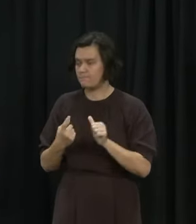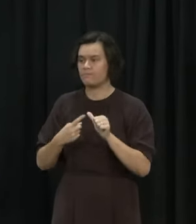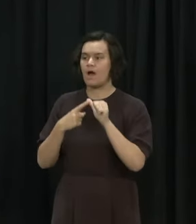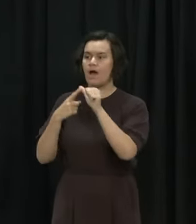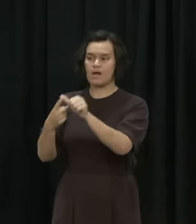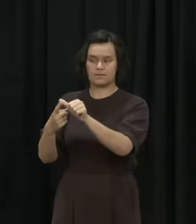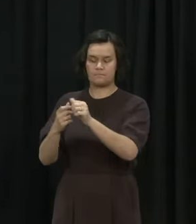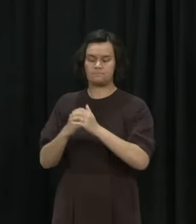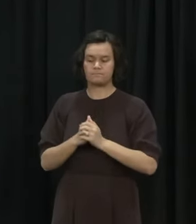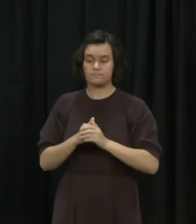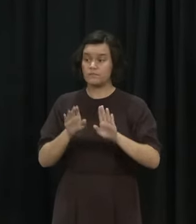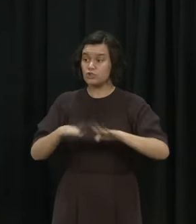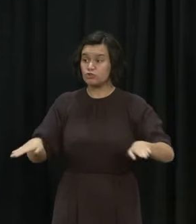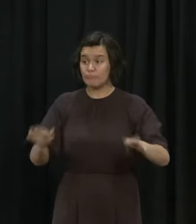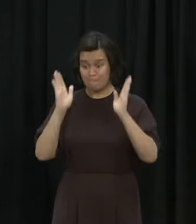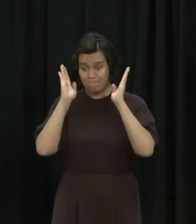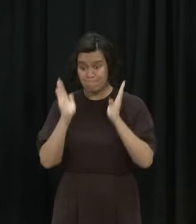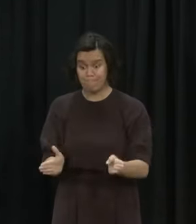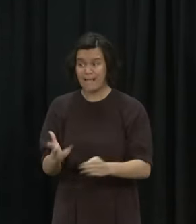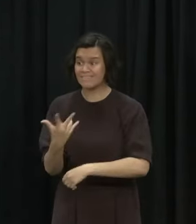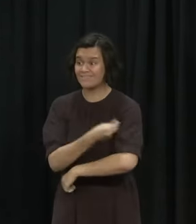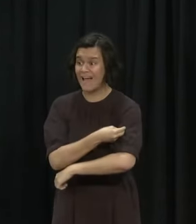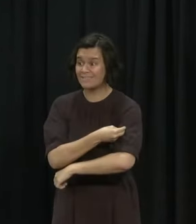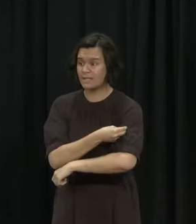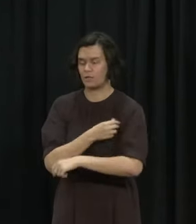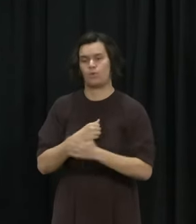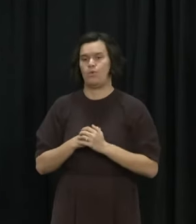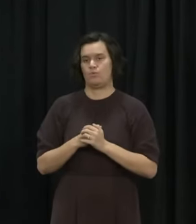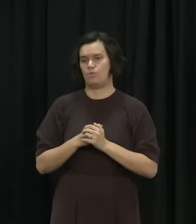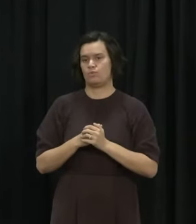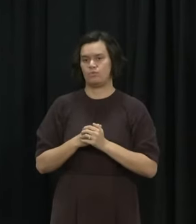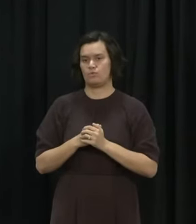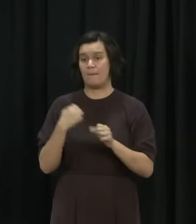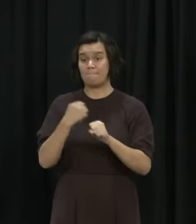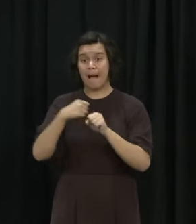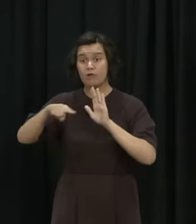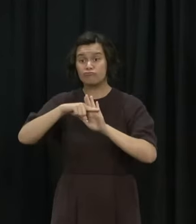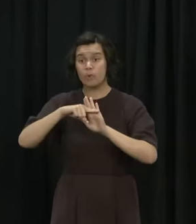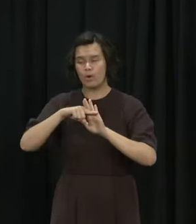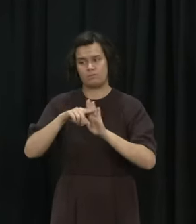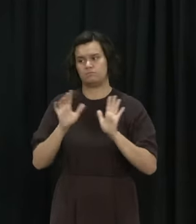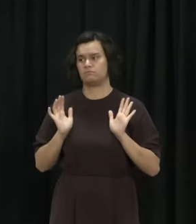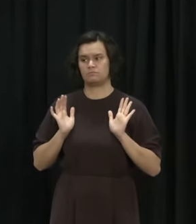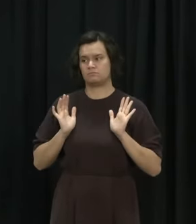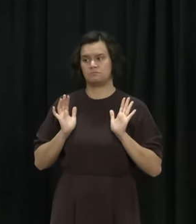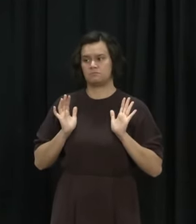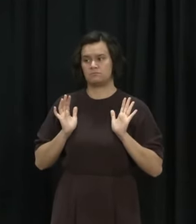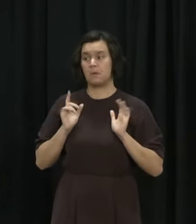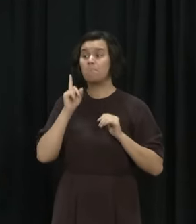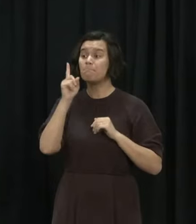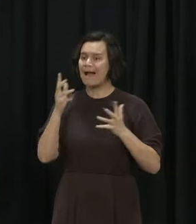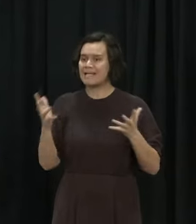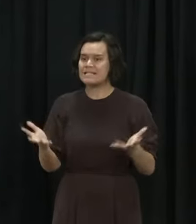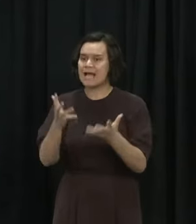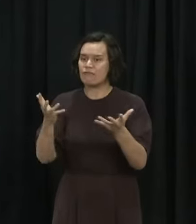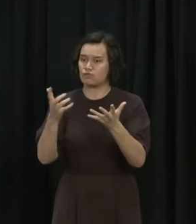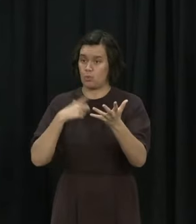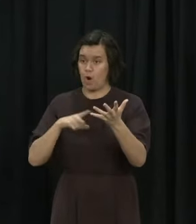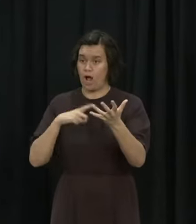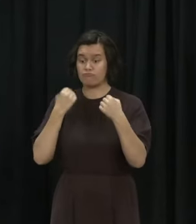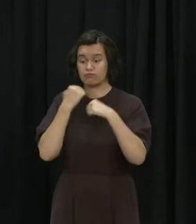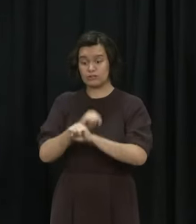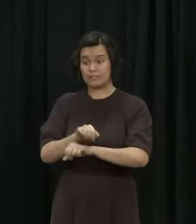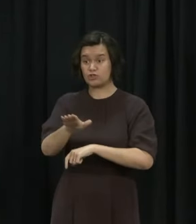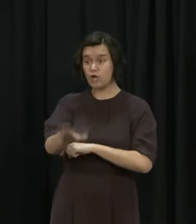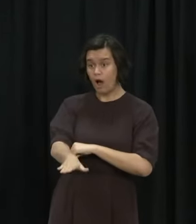this will ultimately be a choice for their parents it's a choice that I strongly encourage parents to take it protects their children it protects the